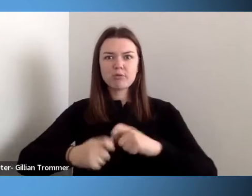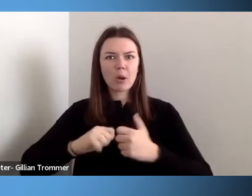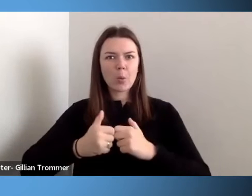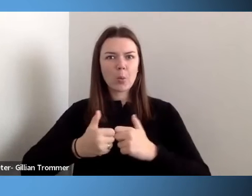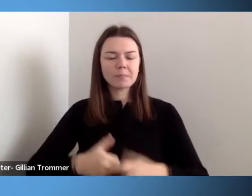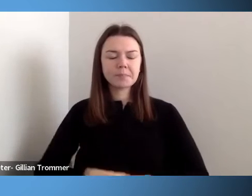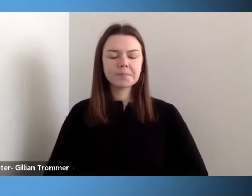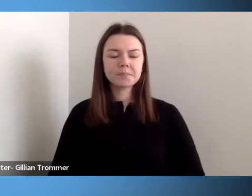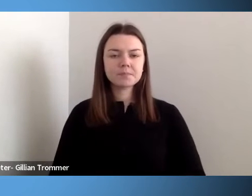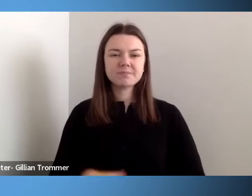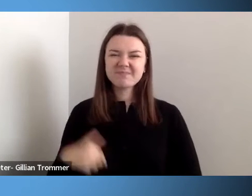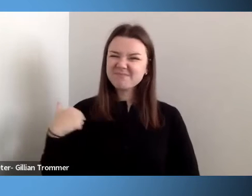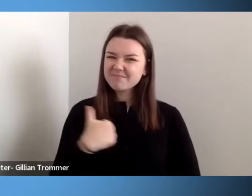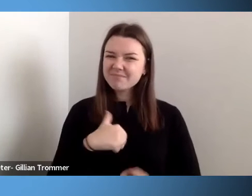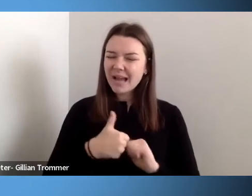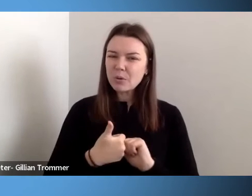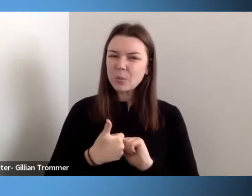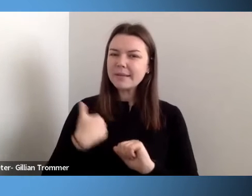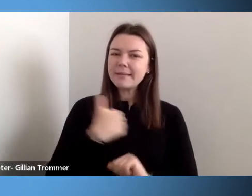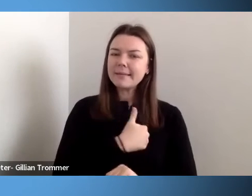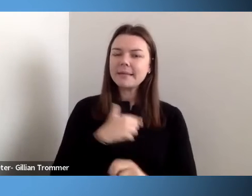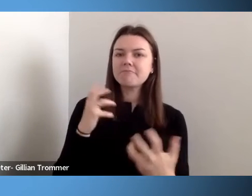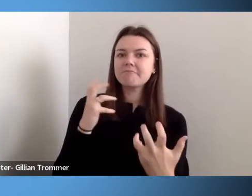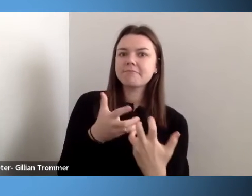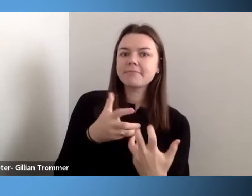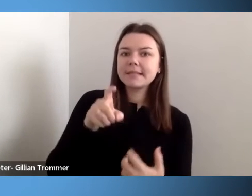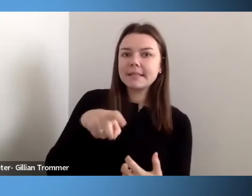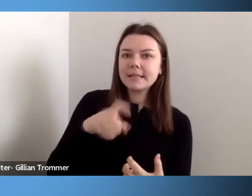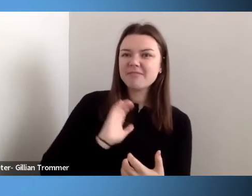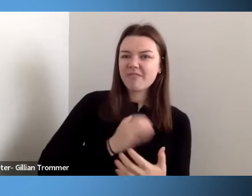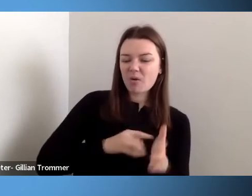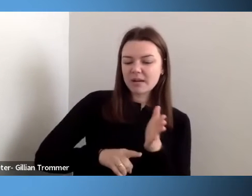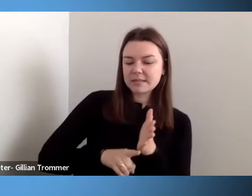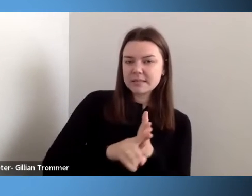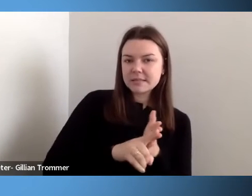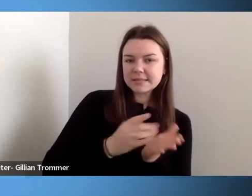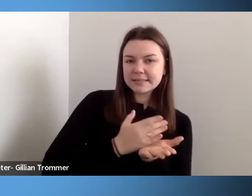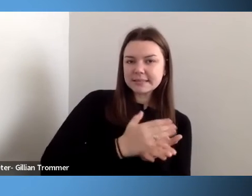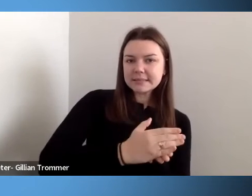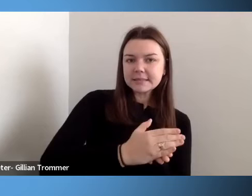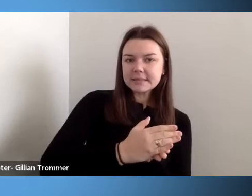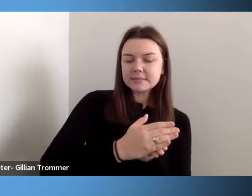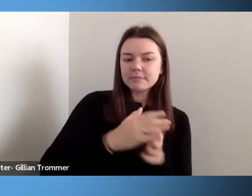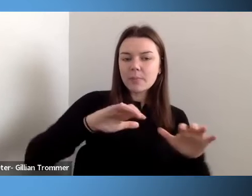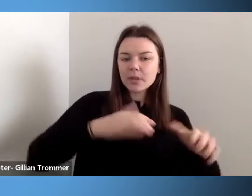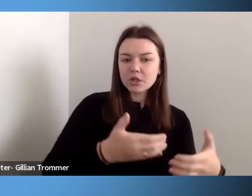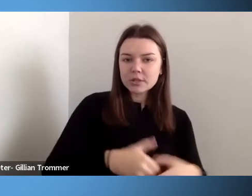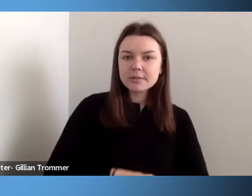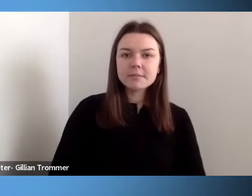of our marginalized population that are facing attitudinal, structural,